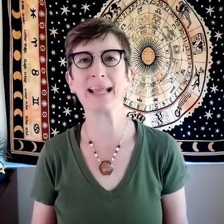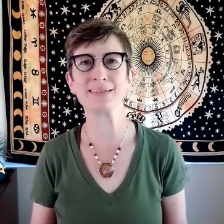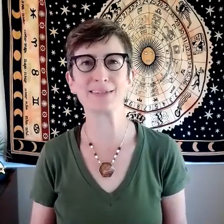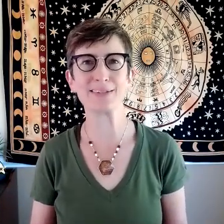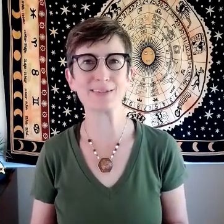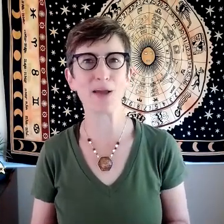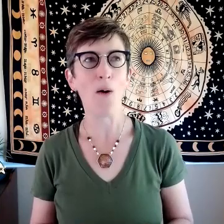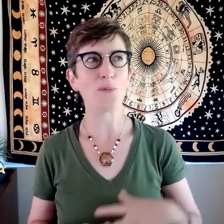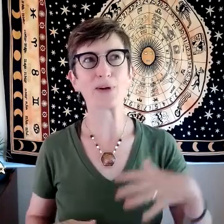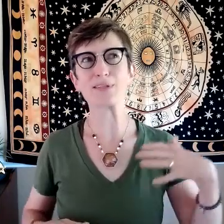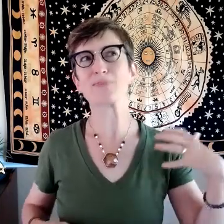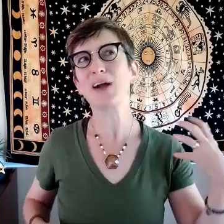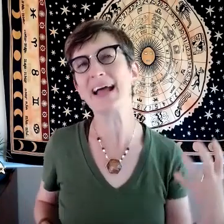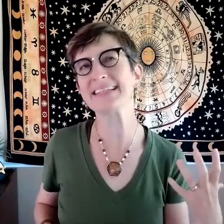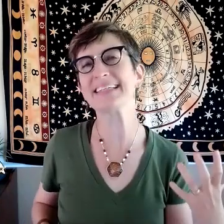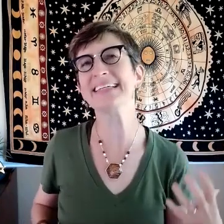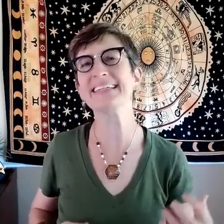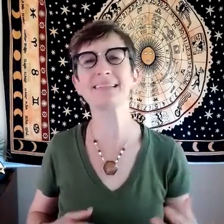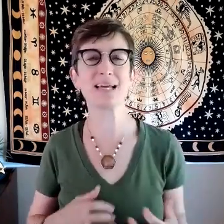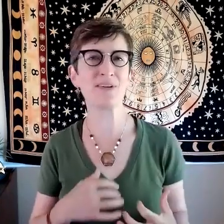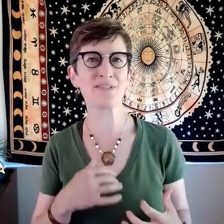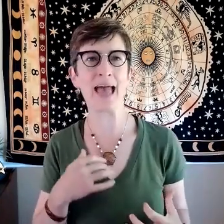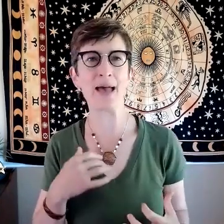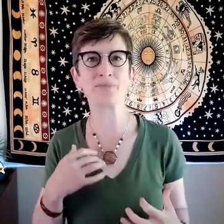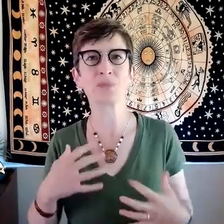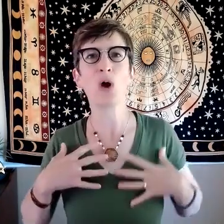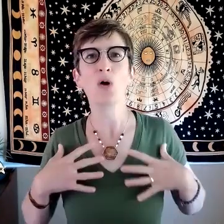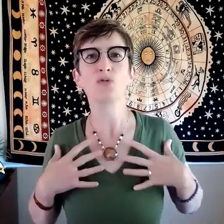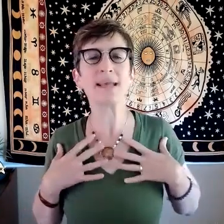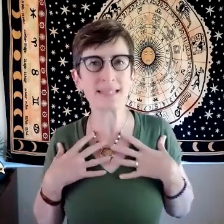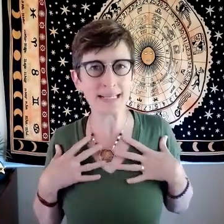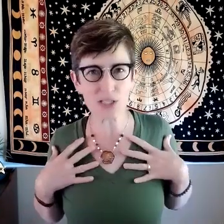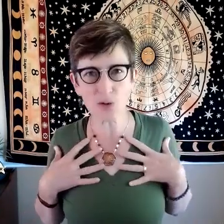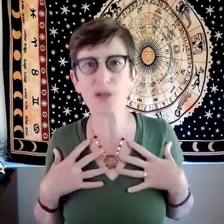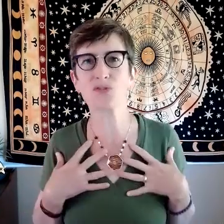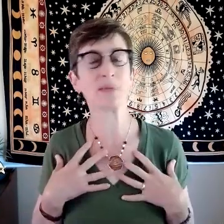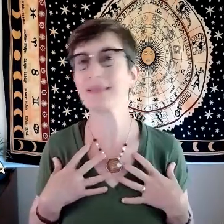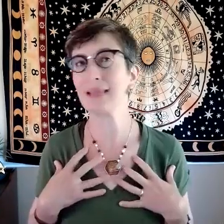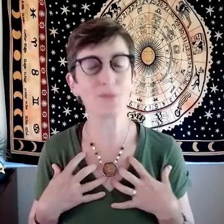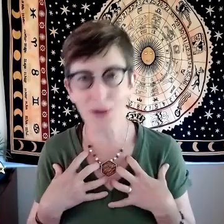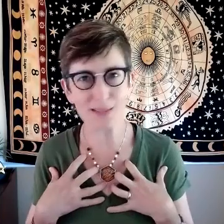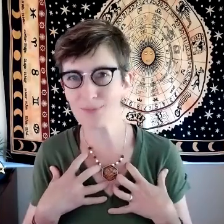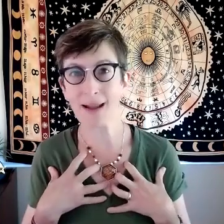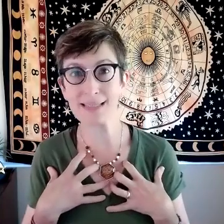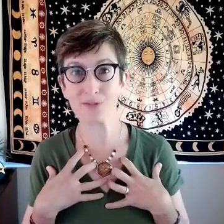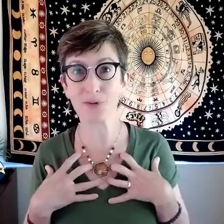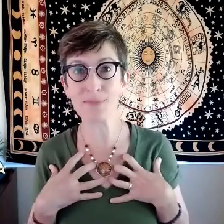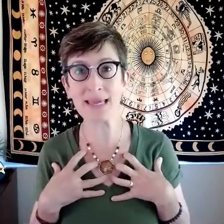answers were surprising some of them resonated so much for me that they weren't surprising for me